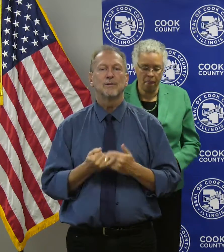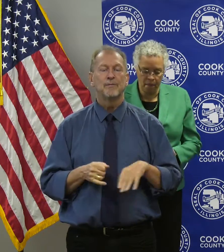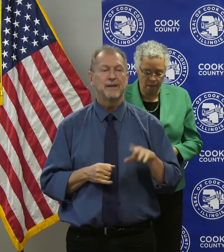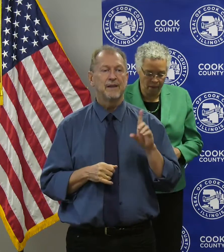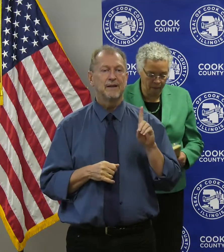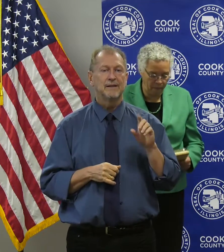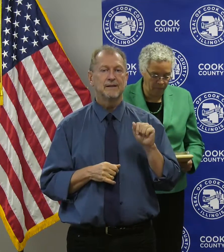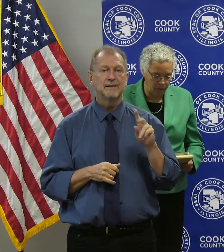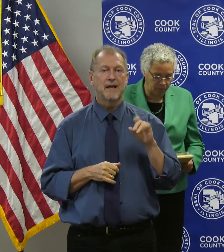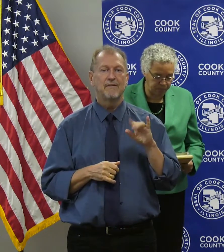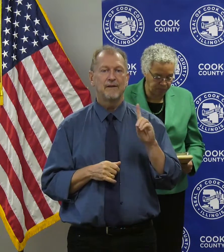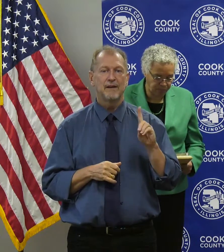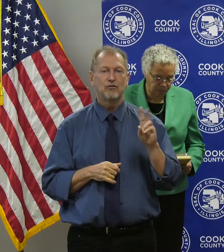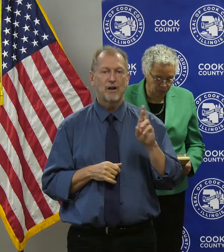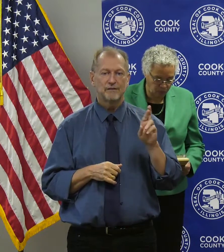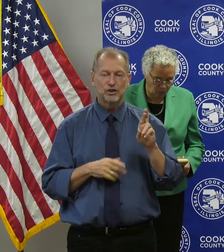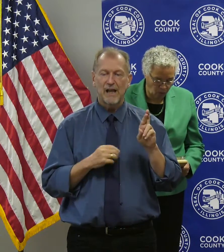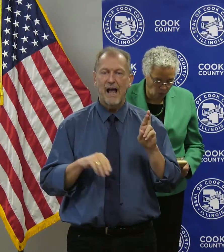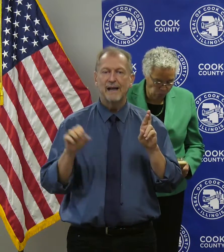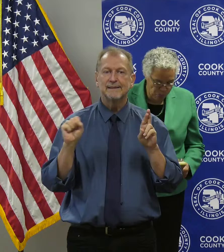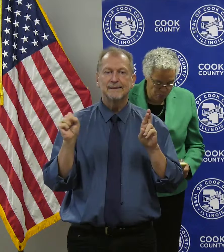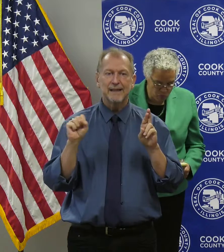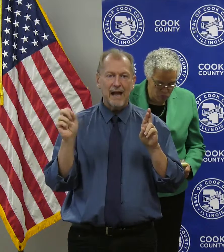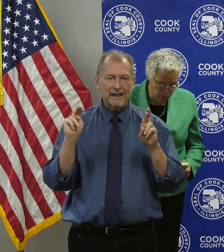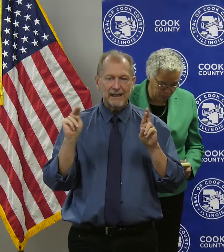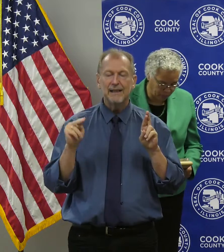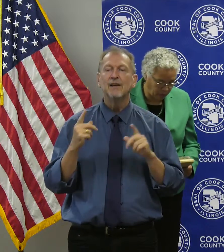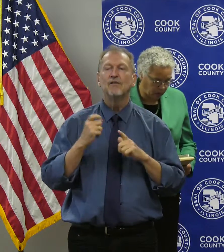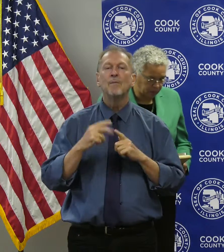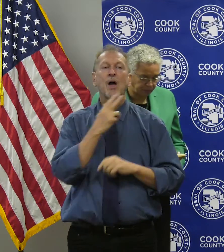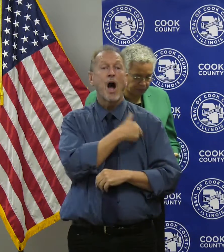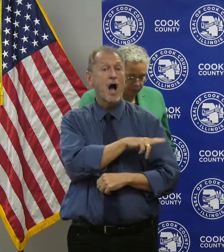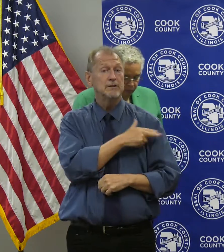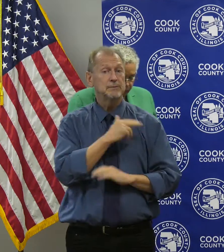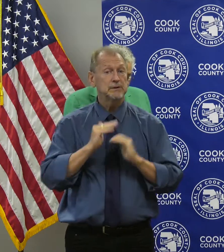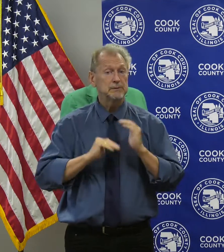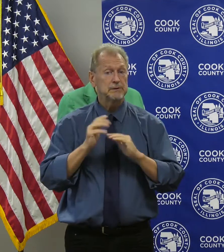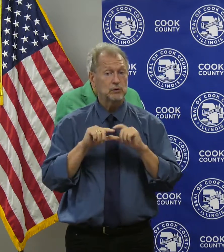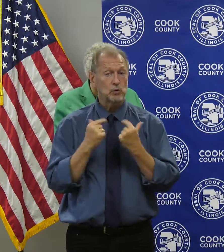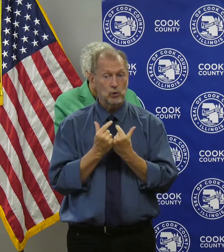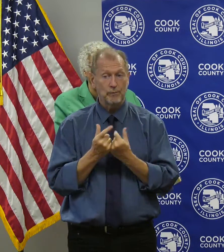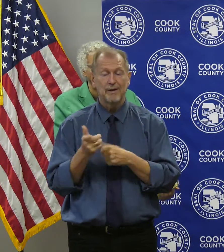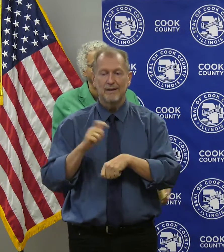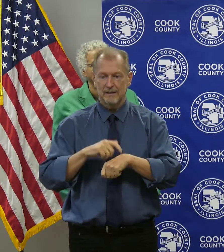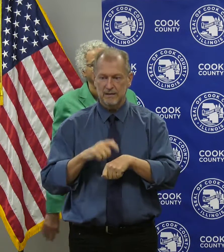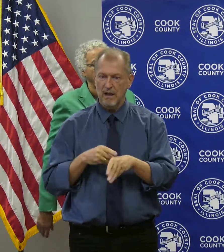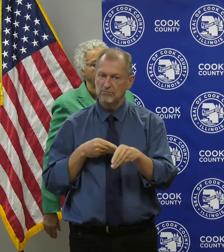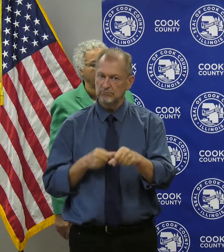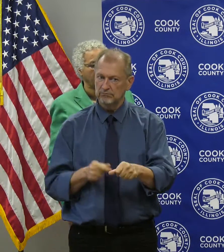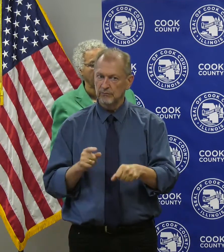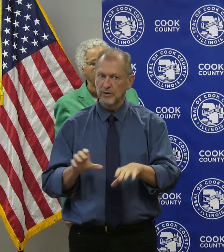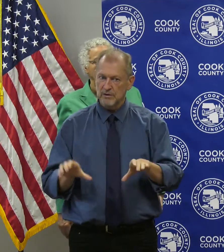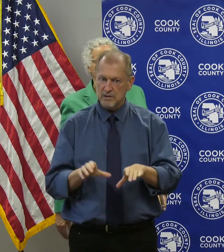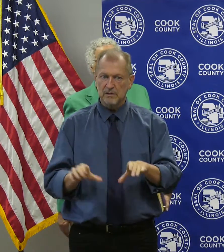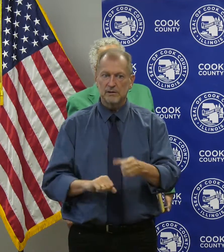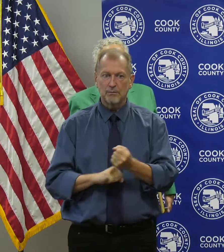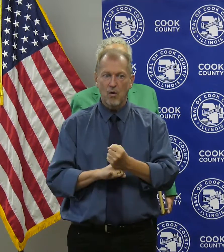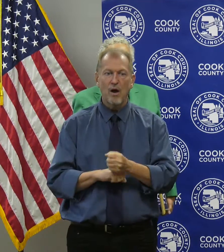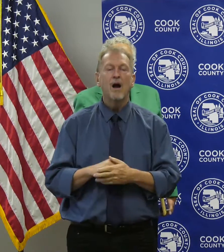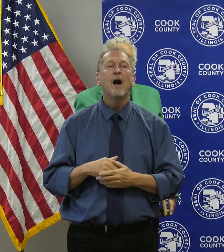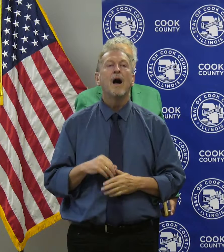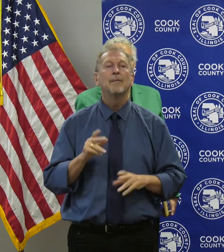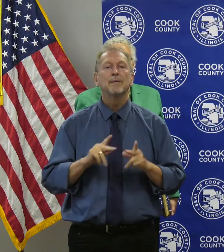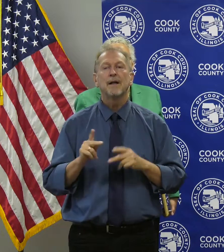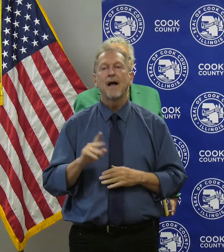Radovich and Cy Hickey, with the Health and Hospitals Buildings and Grounds Group, thank you for your time and efforts to support these projects. To our partners at